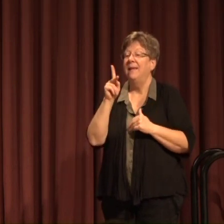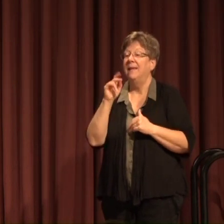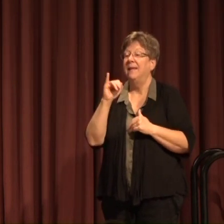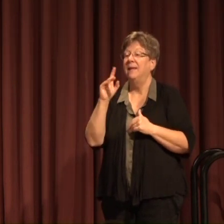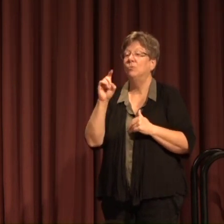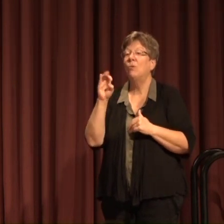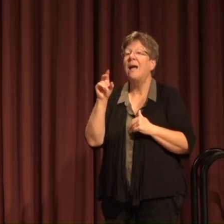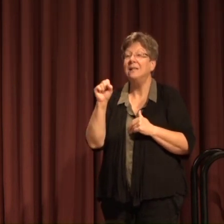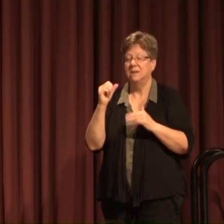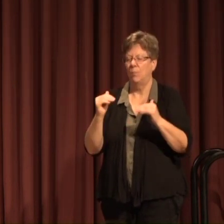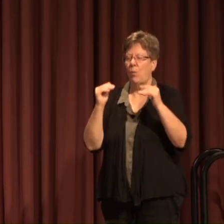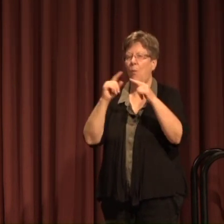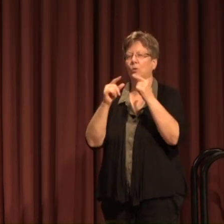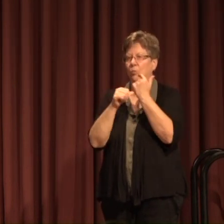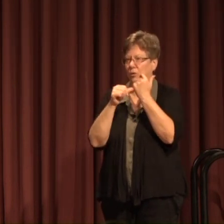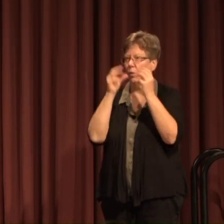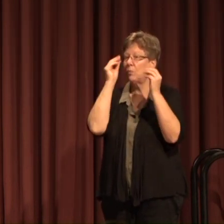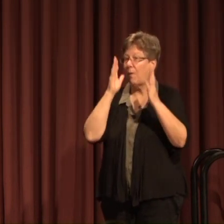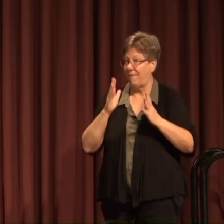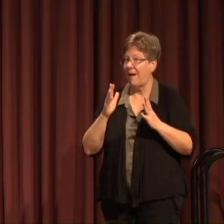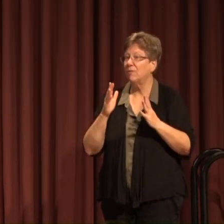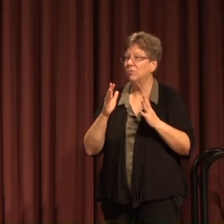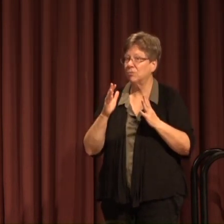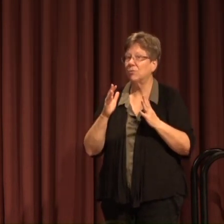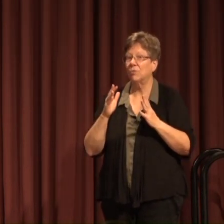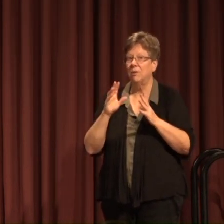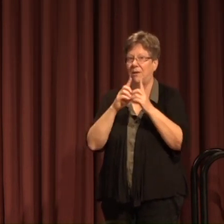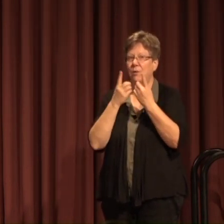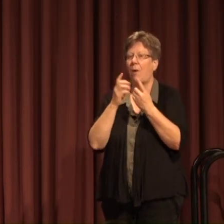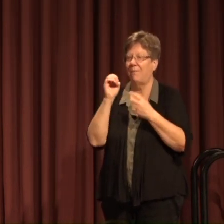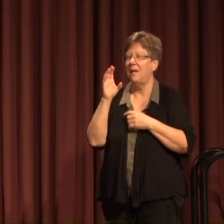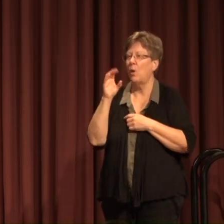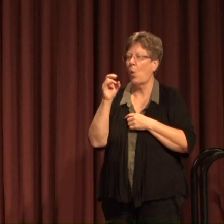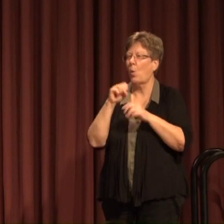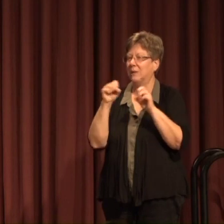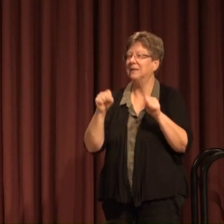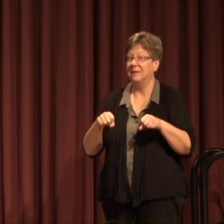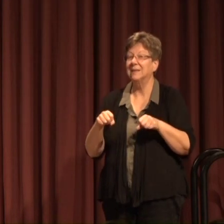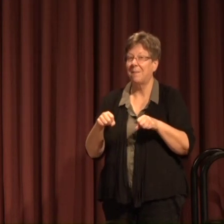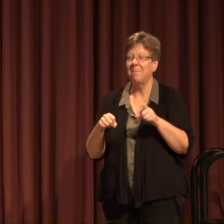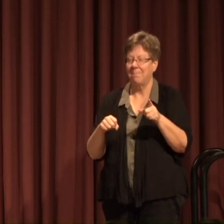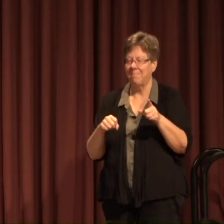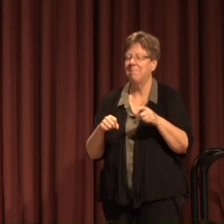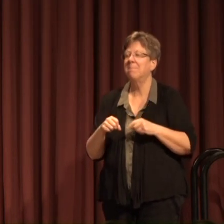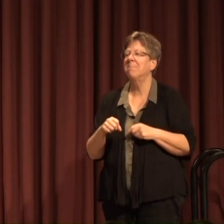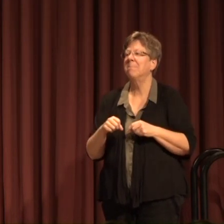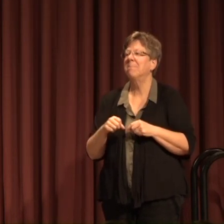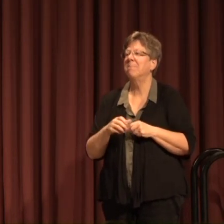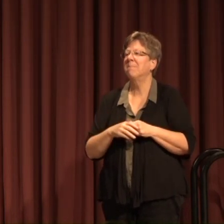Dreitz promoted to associate professor in department of ecosystem and conservation sciences